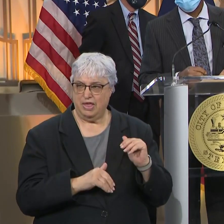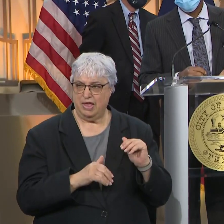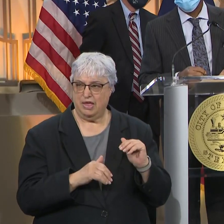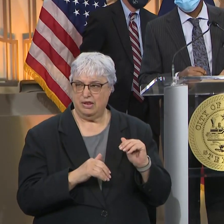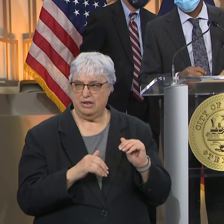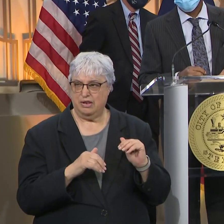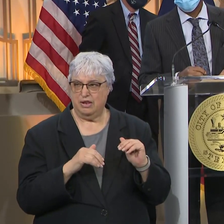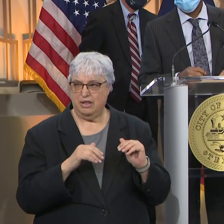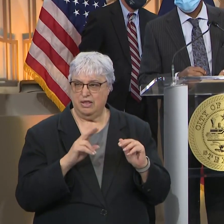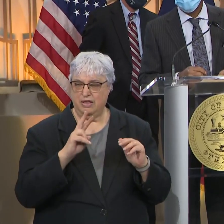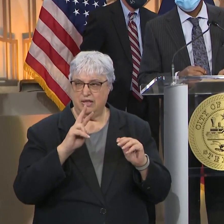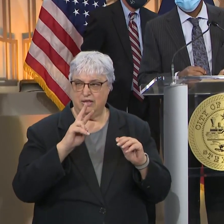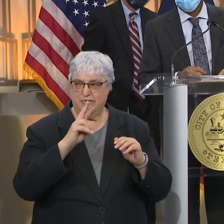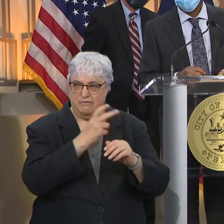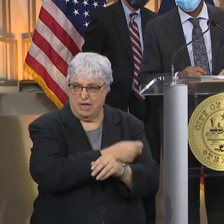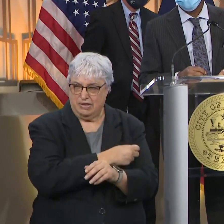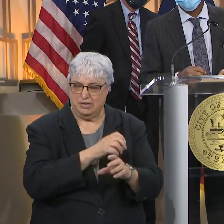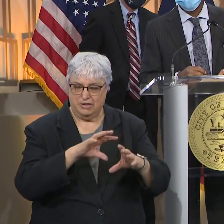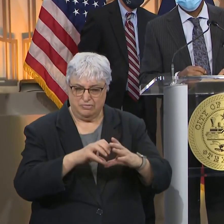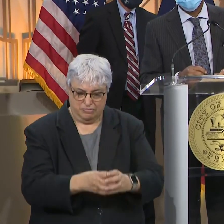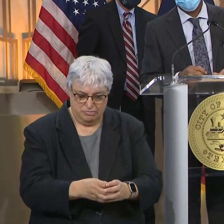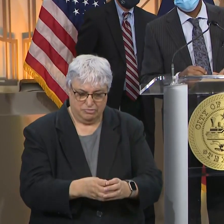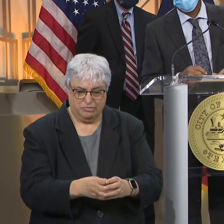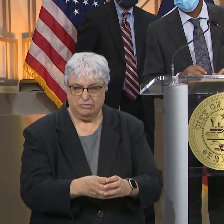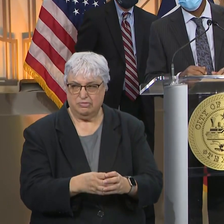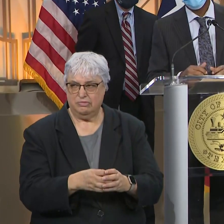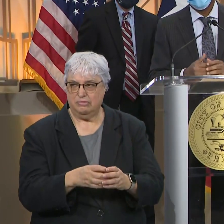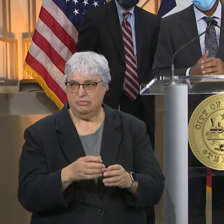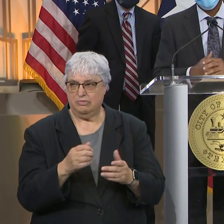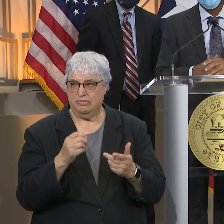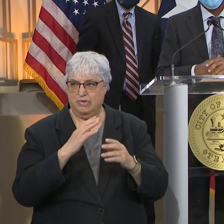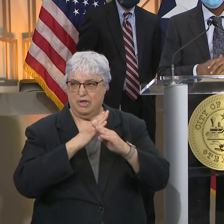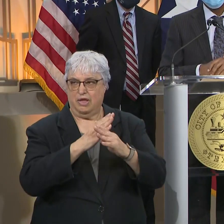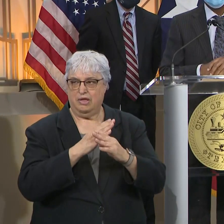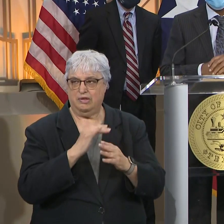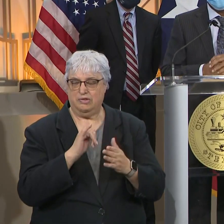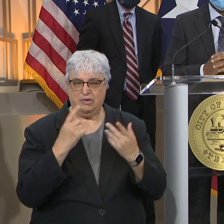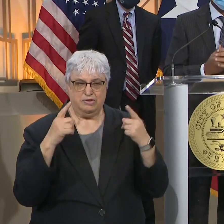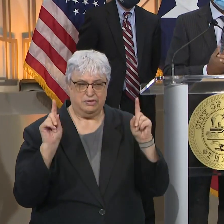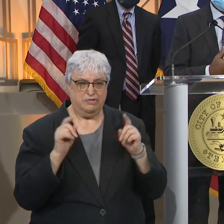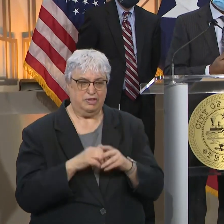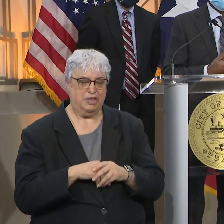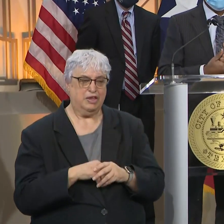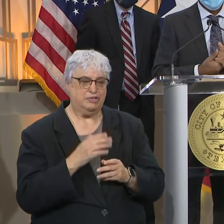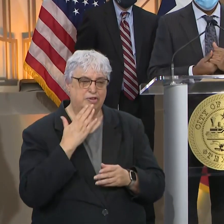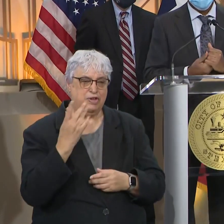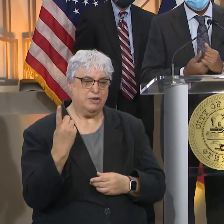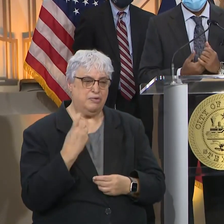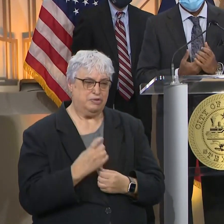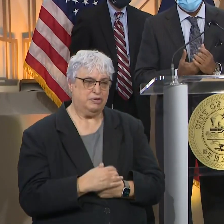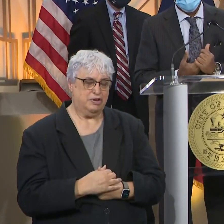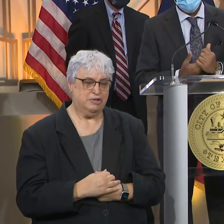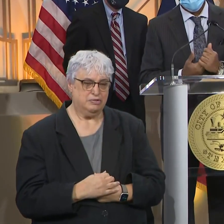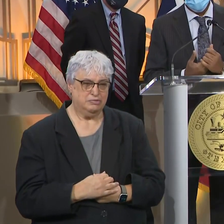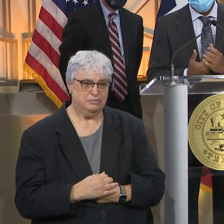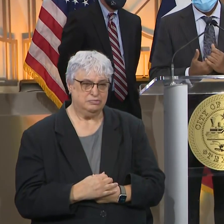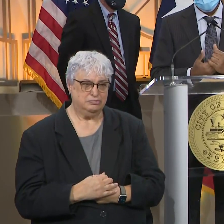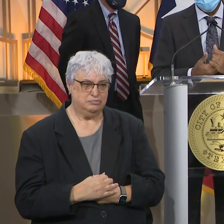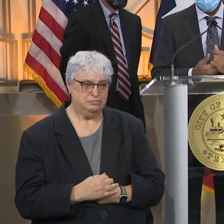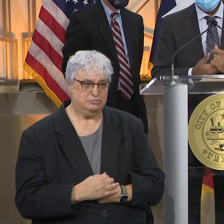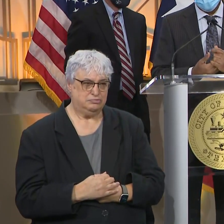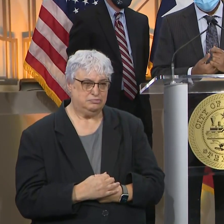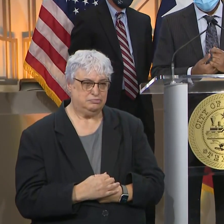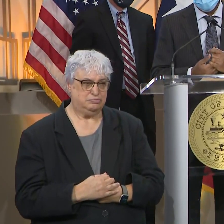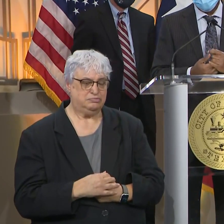allotment amounts as far as what are the biggest obstacles to achieving that? Yeah, and a good question. What we